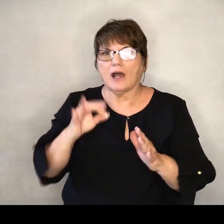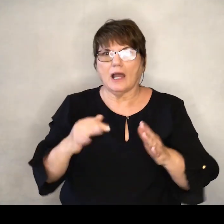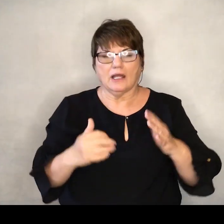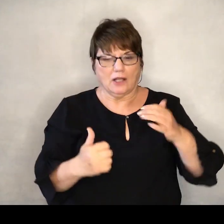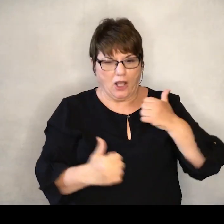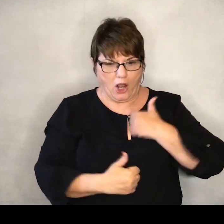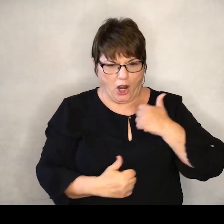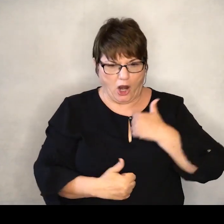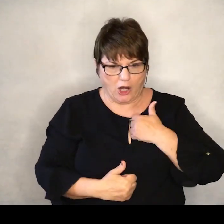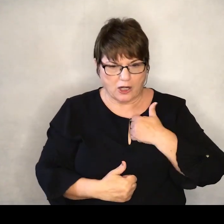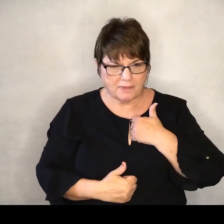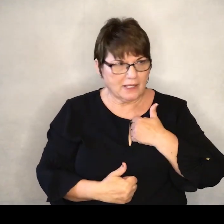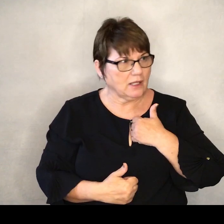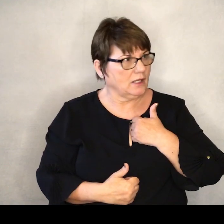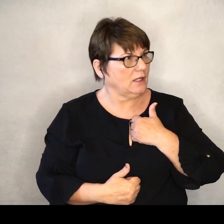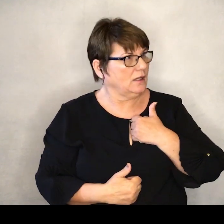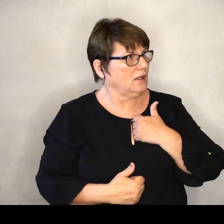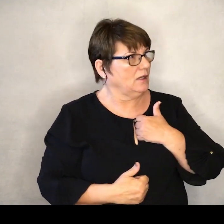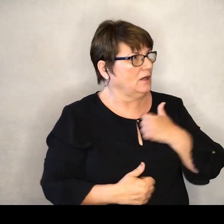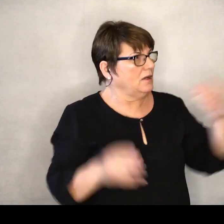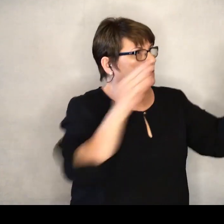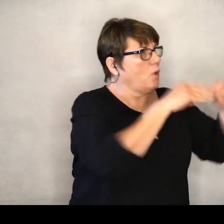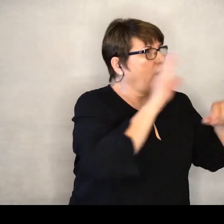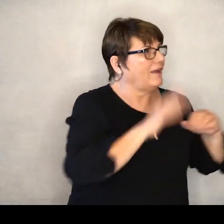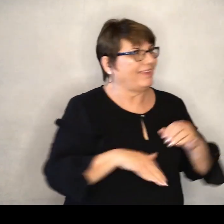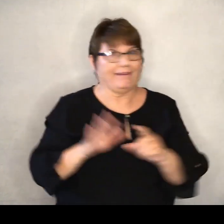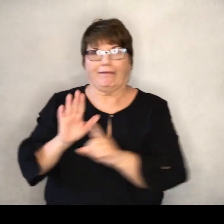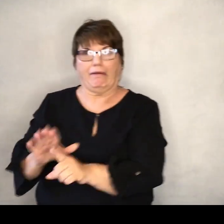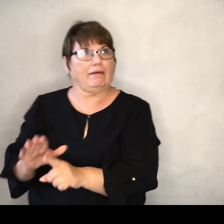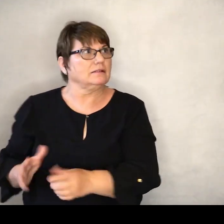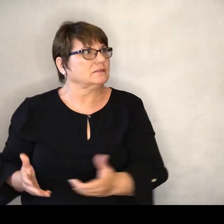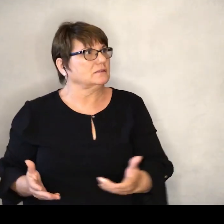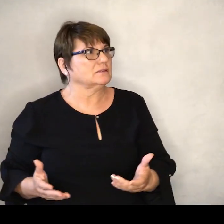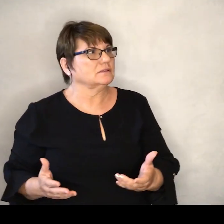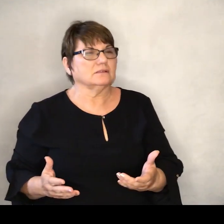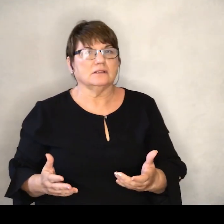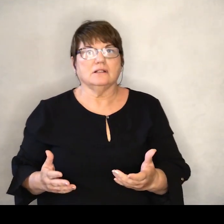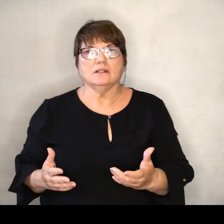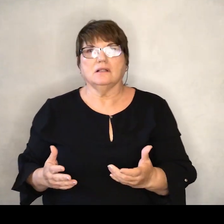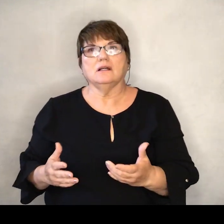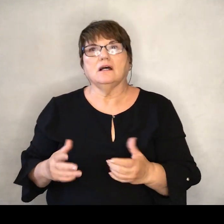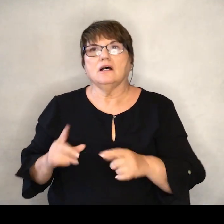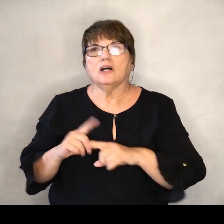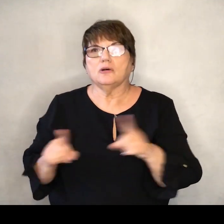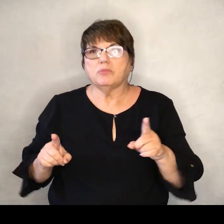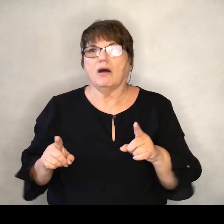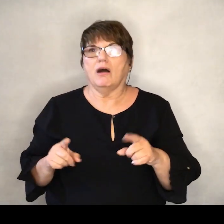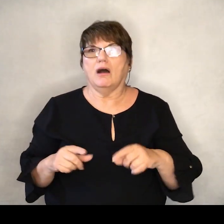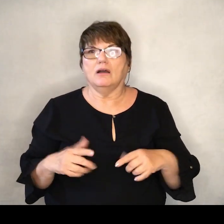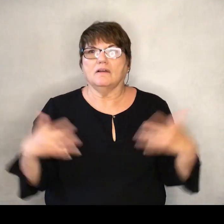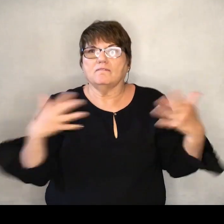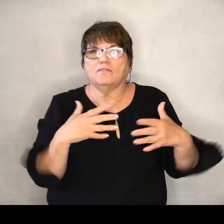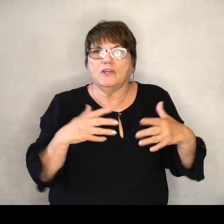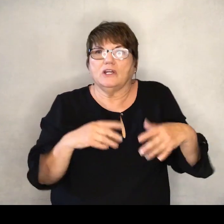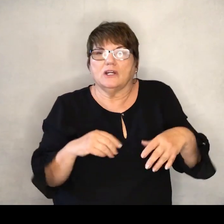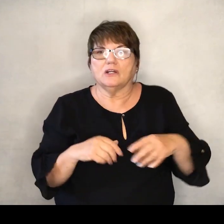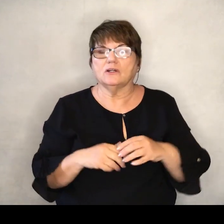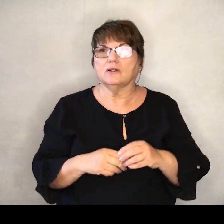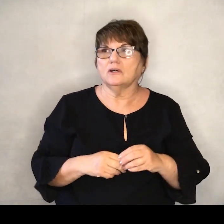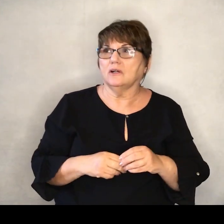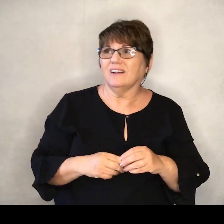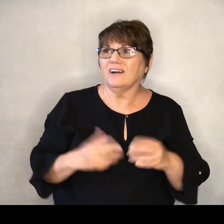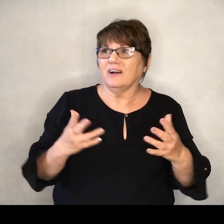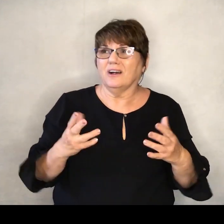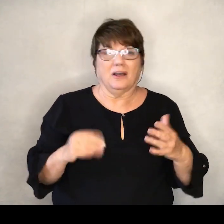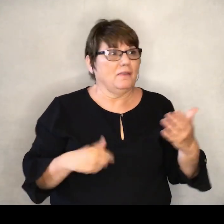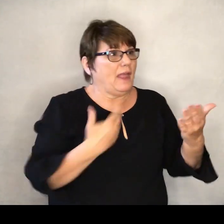than ten times the size of his own who in great fear turn and run the other direction once Gideon and his men